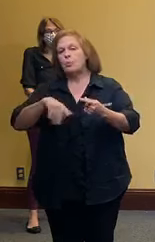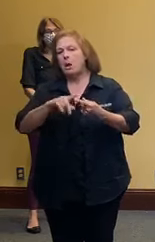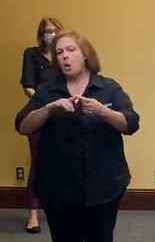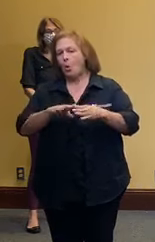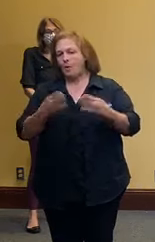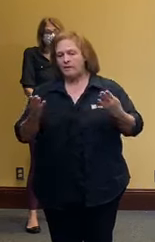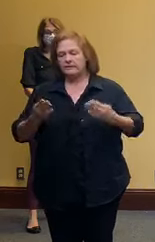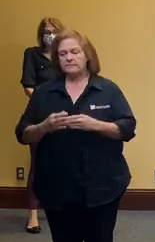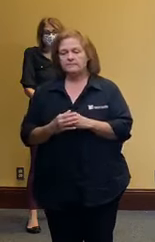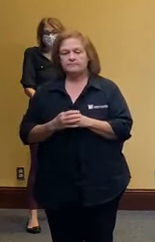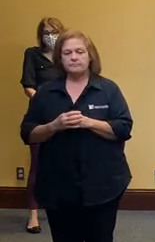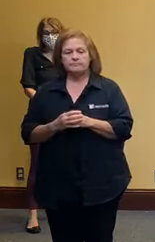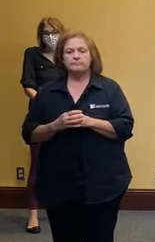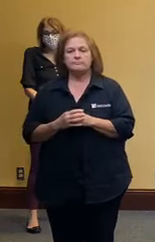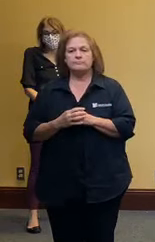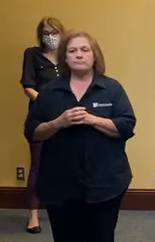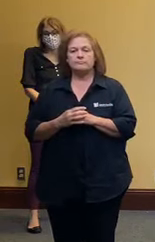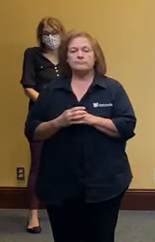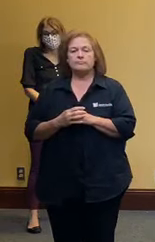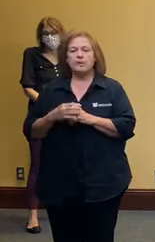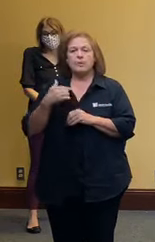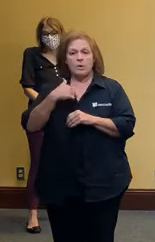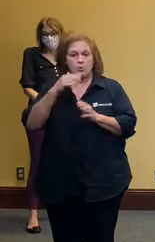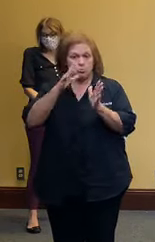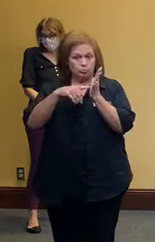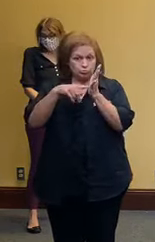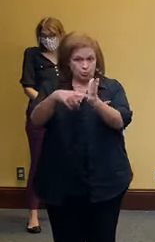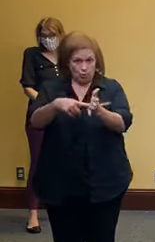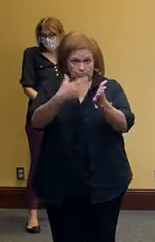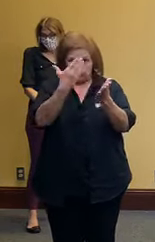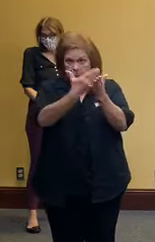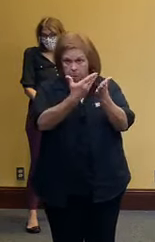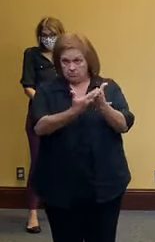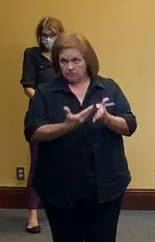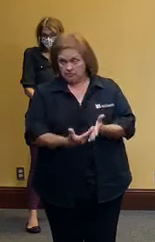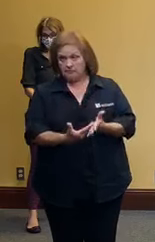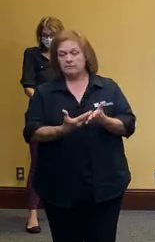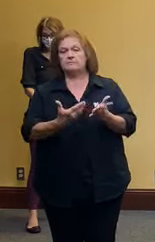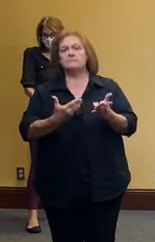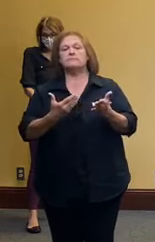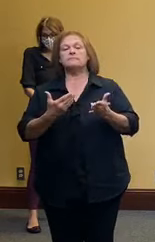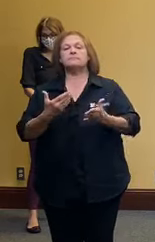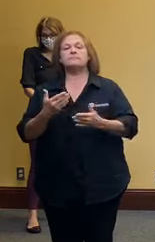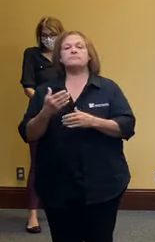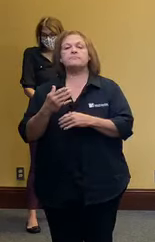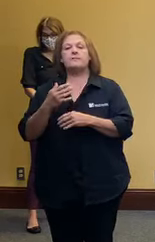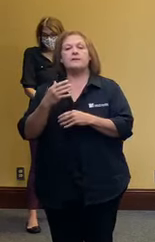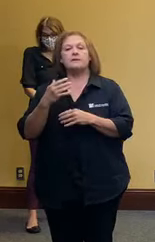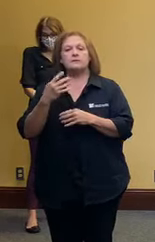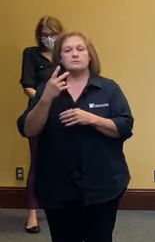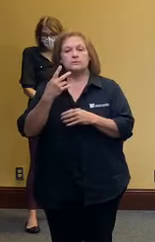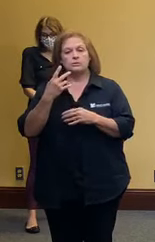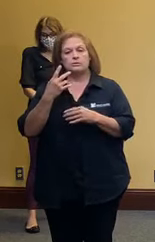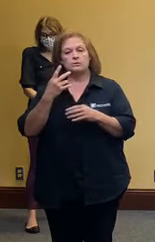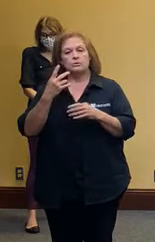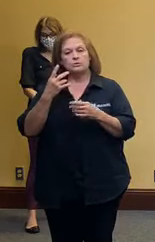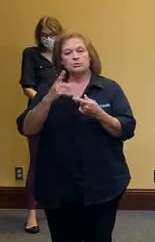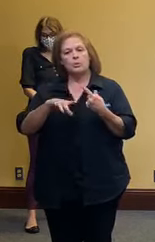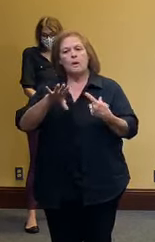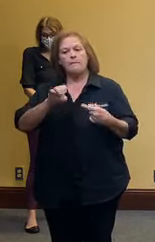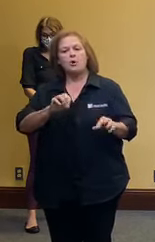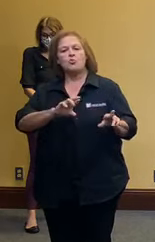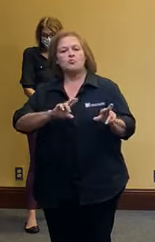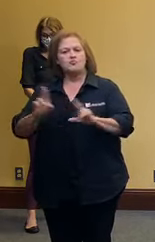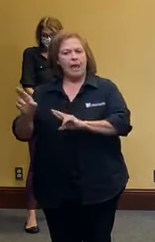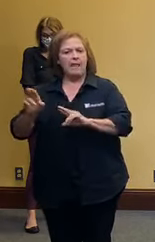you will see what that data is showing us for each of the major gates to phase one whether